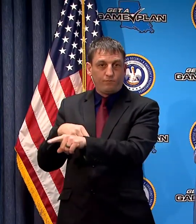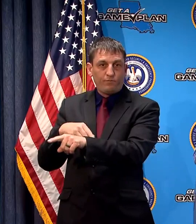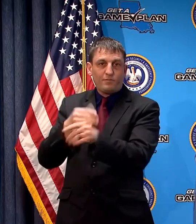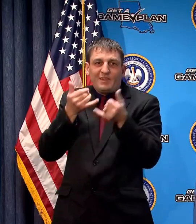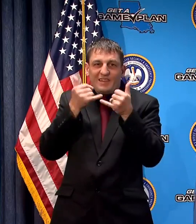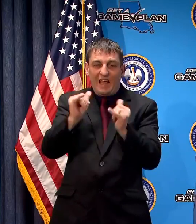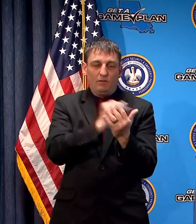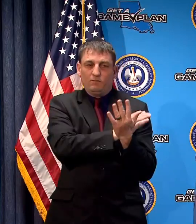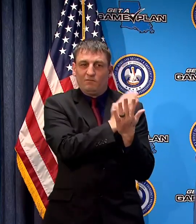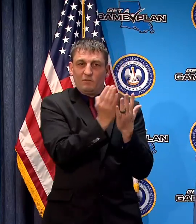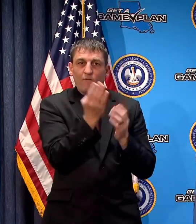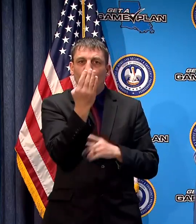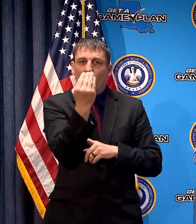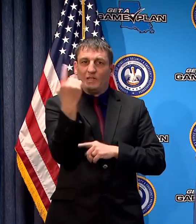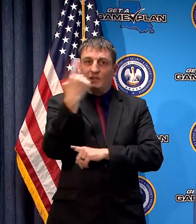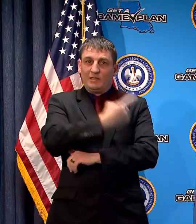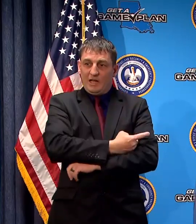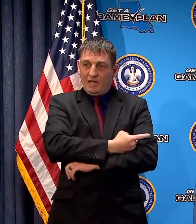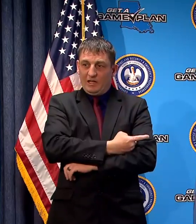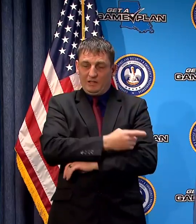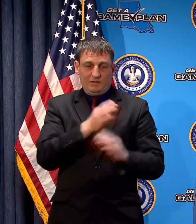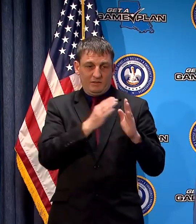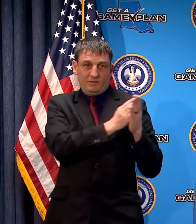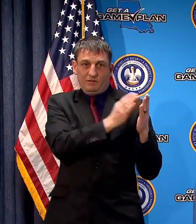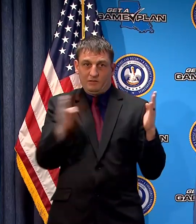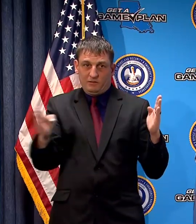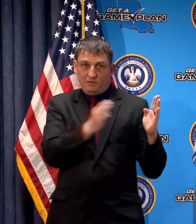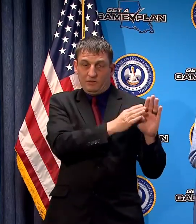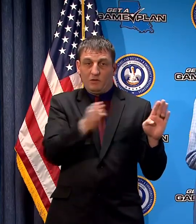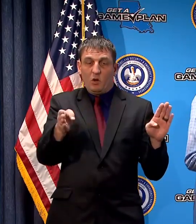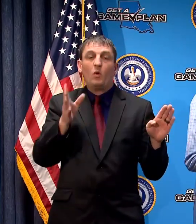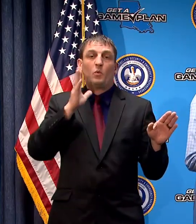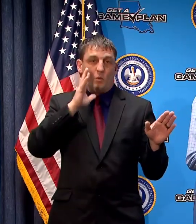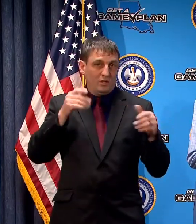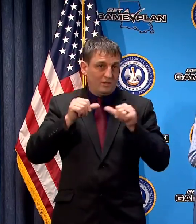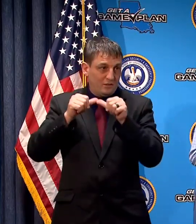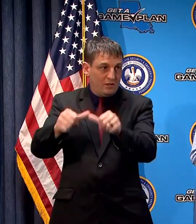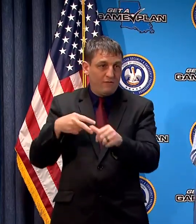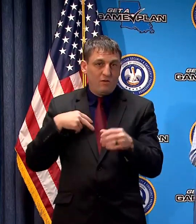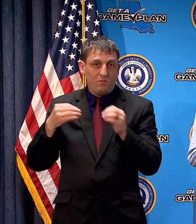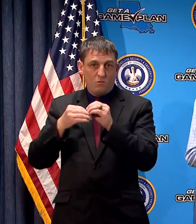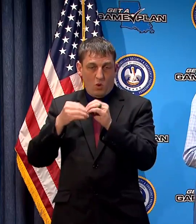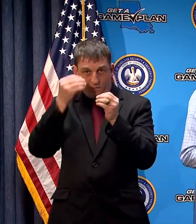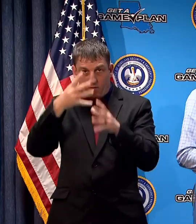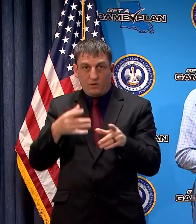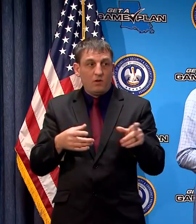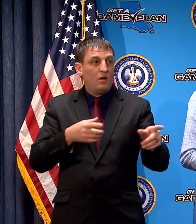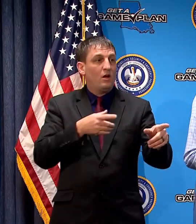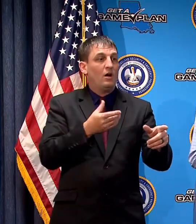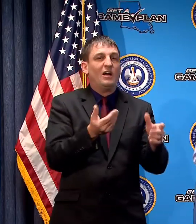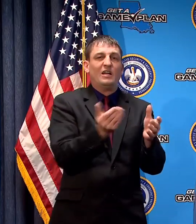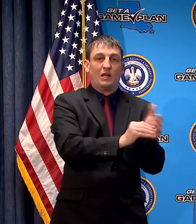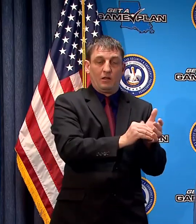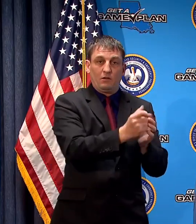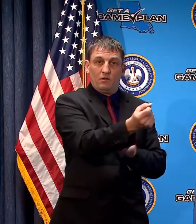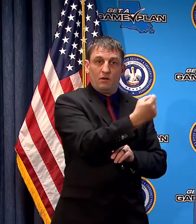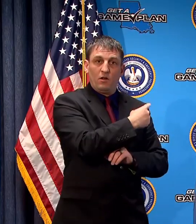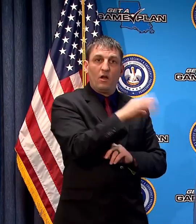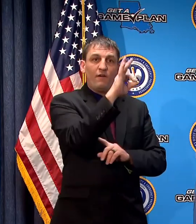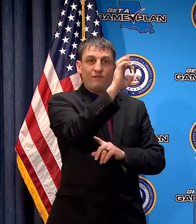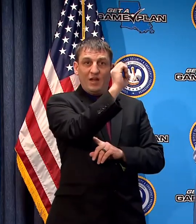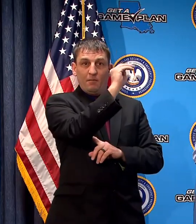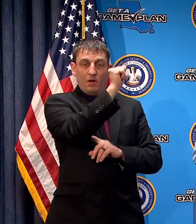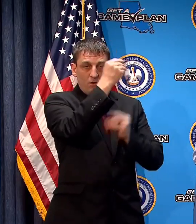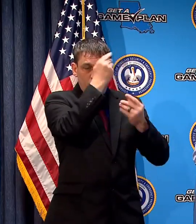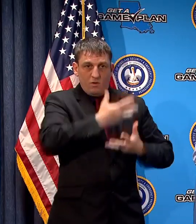14 day period so we'll continue to have more information come while I have you up there the FEMA has been reporting